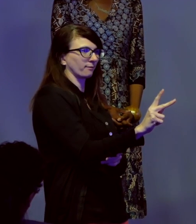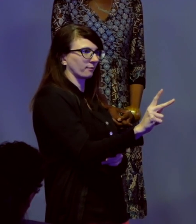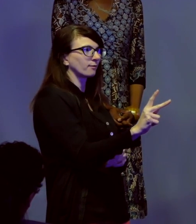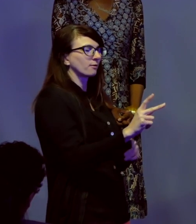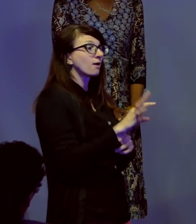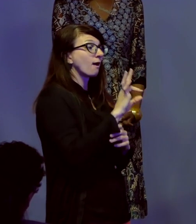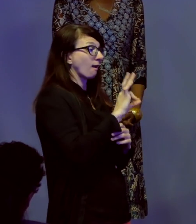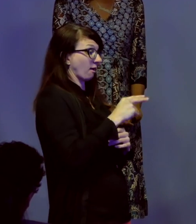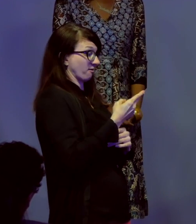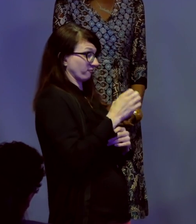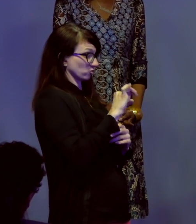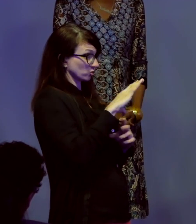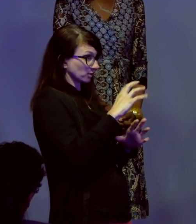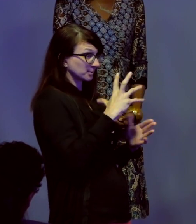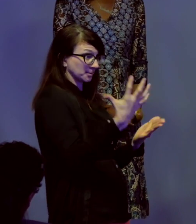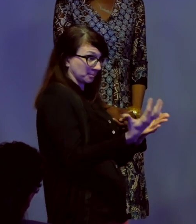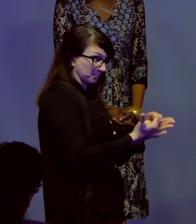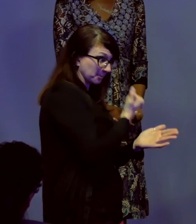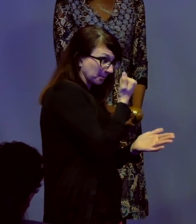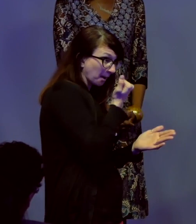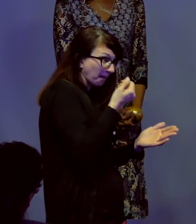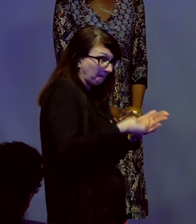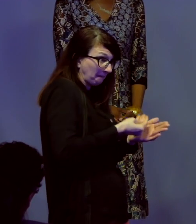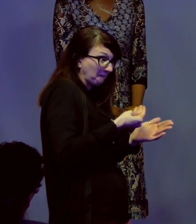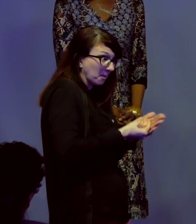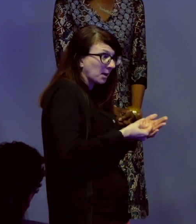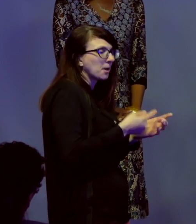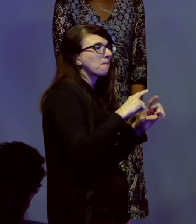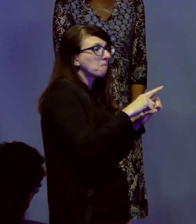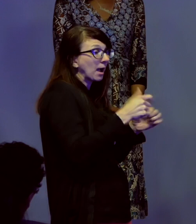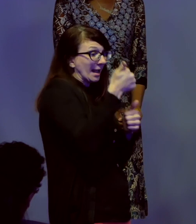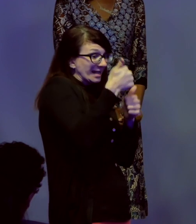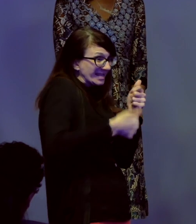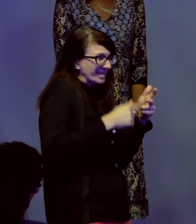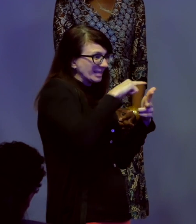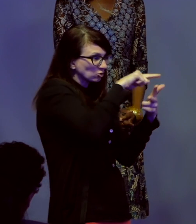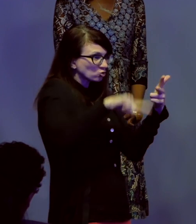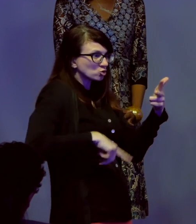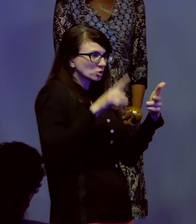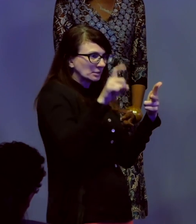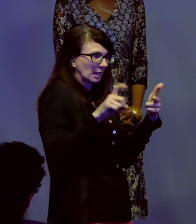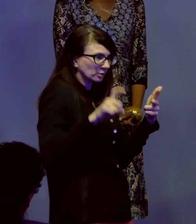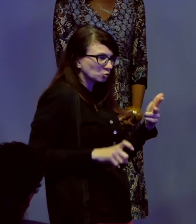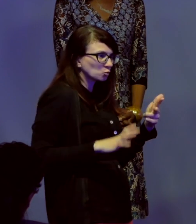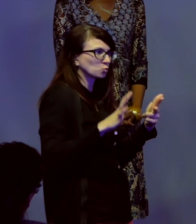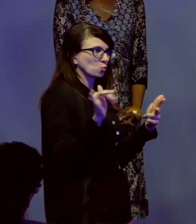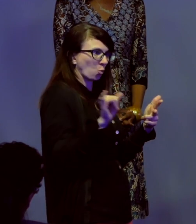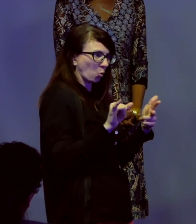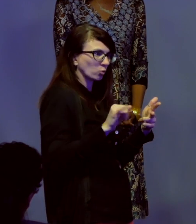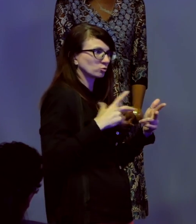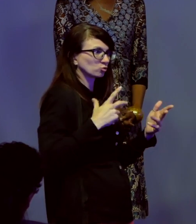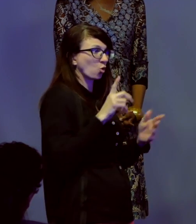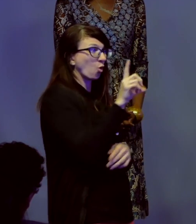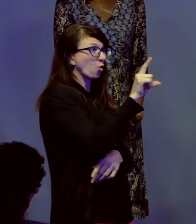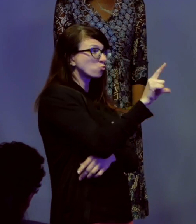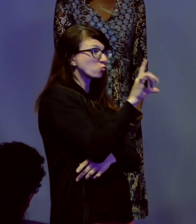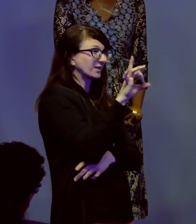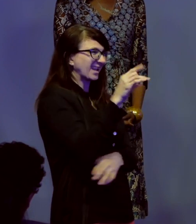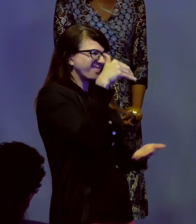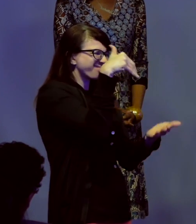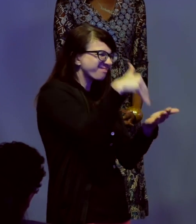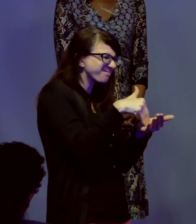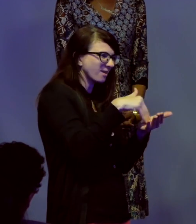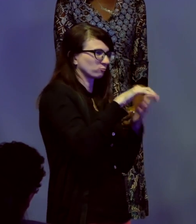FHJC obtain damages, but each of the three testers obtained $28,000